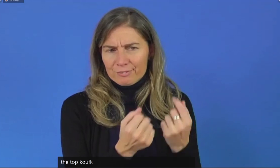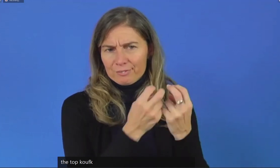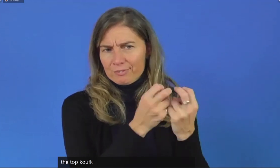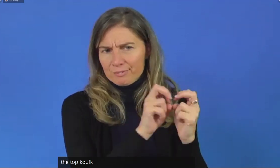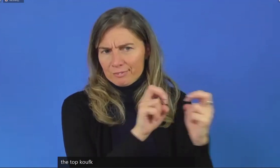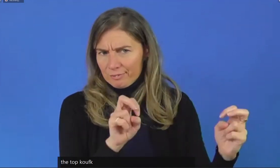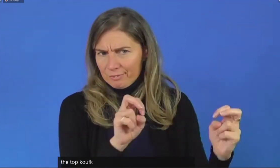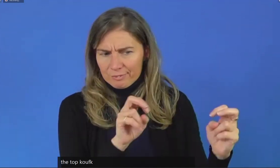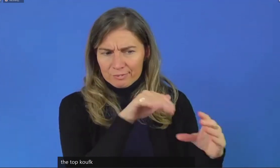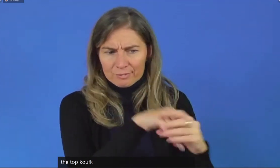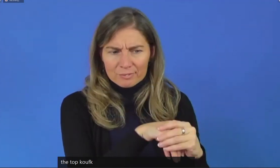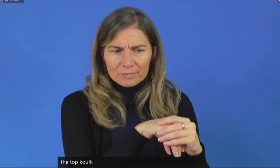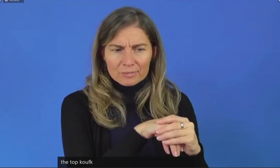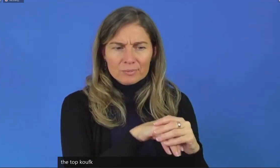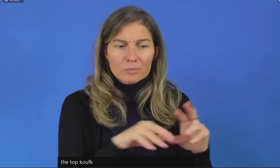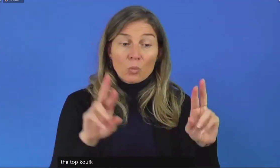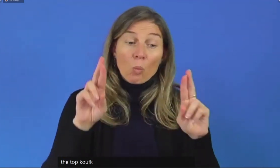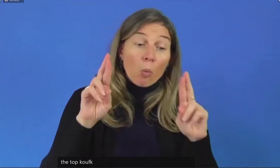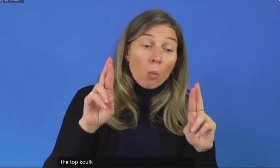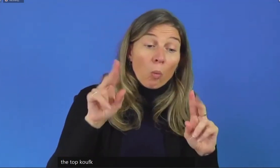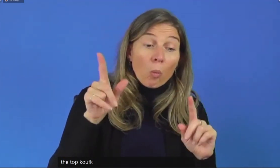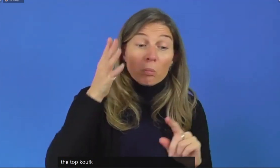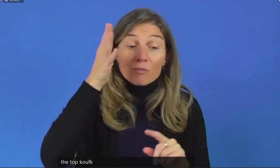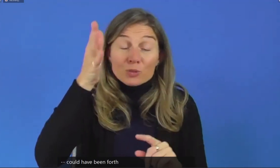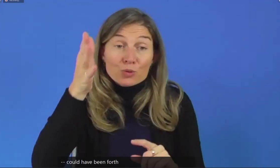this could be rectified.